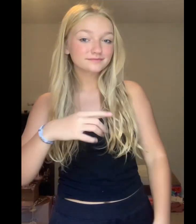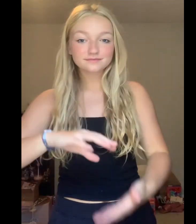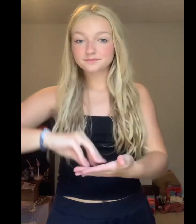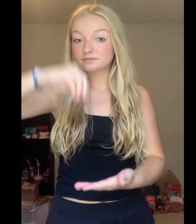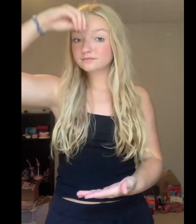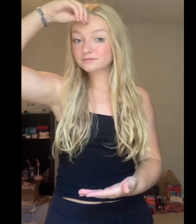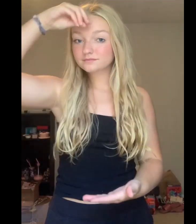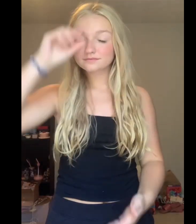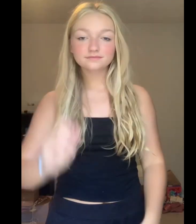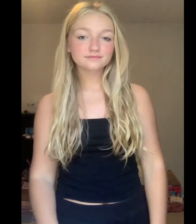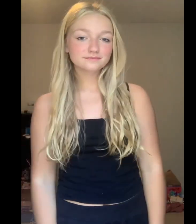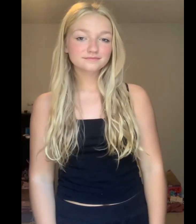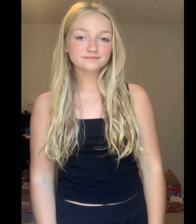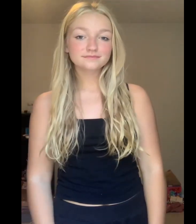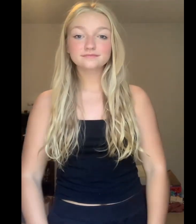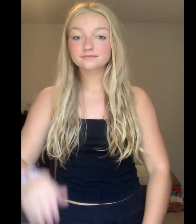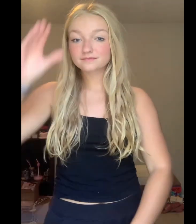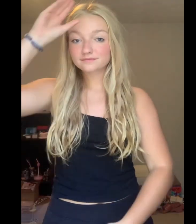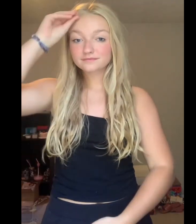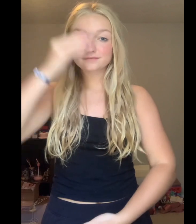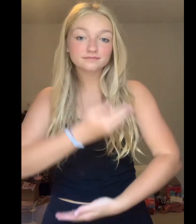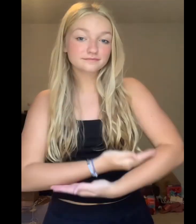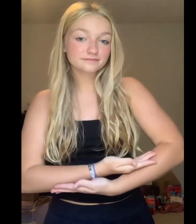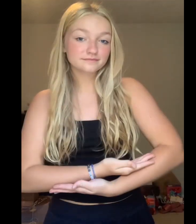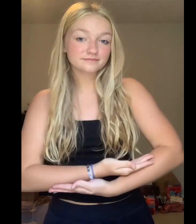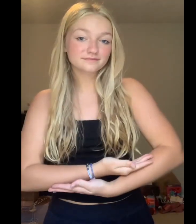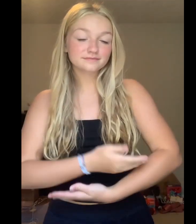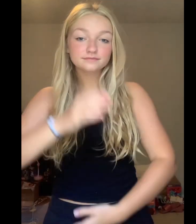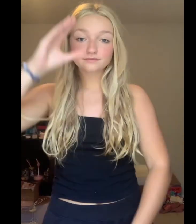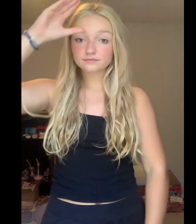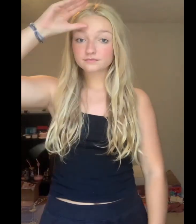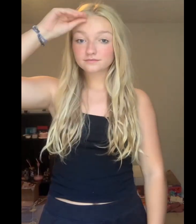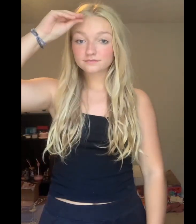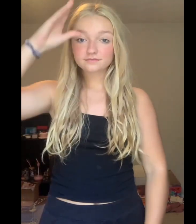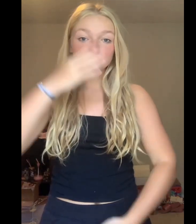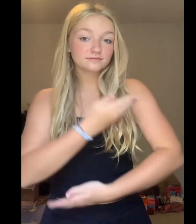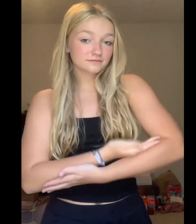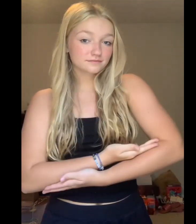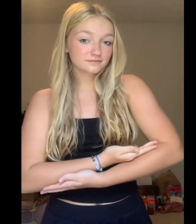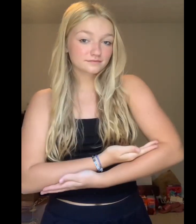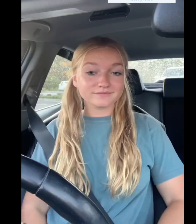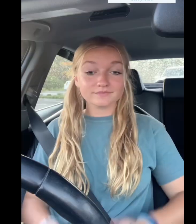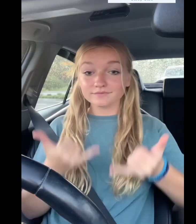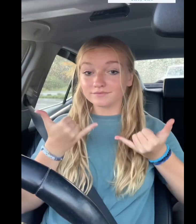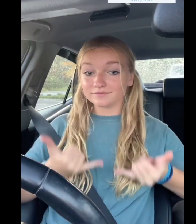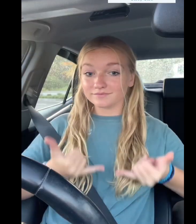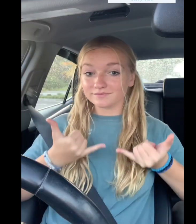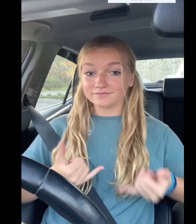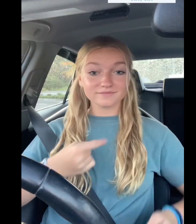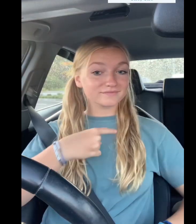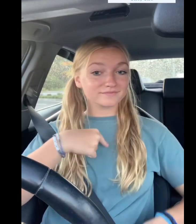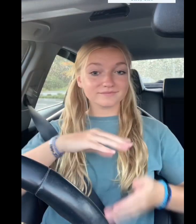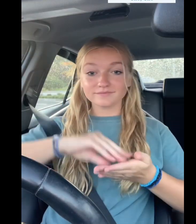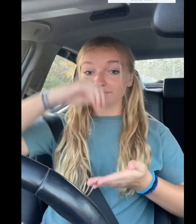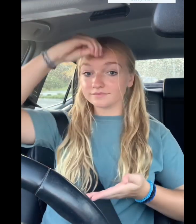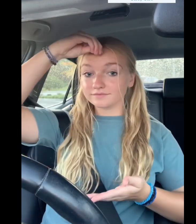learned sun, sun. Today I learned